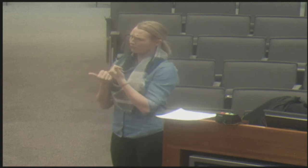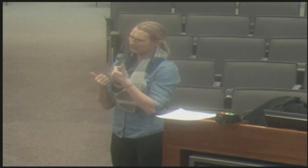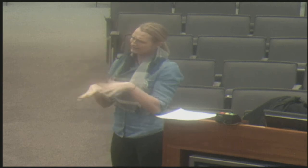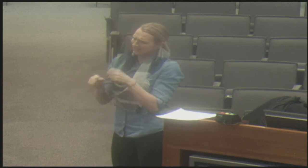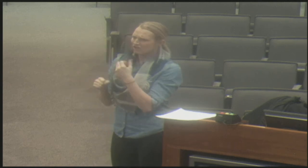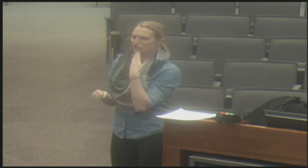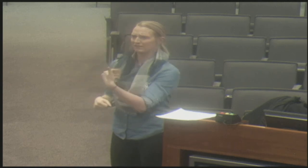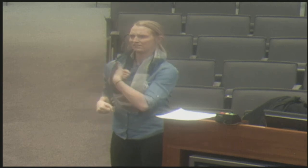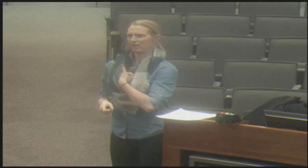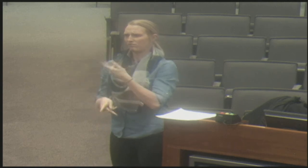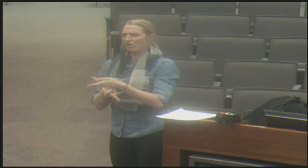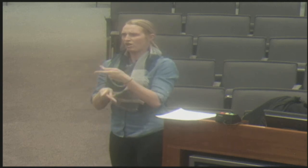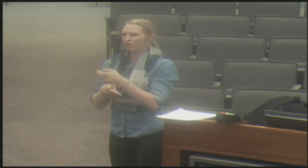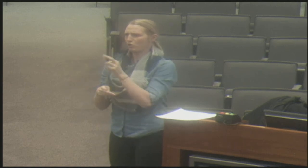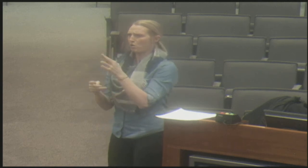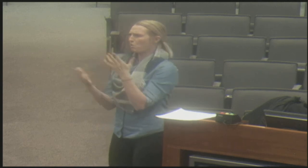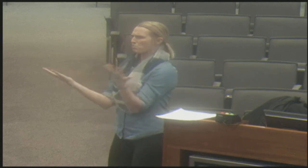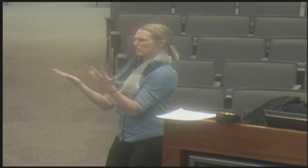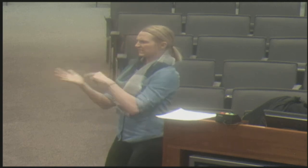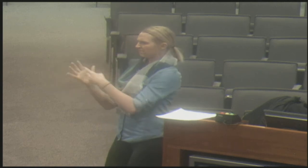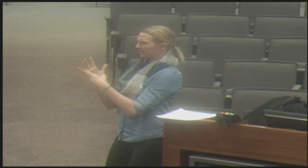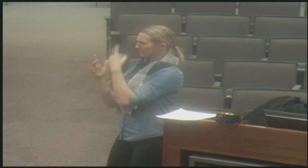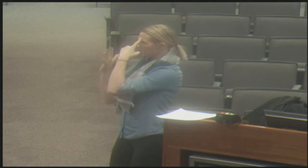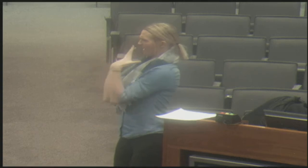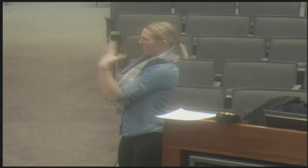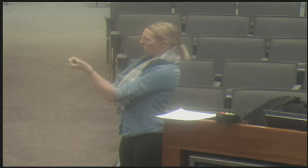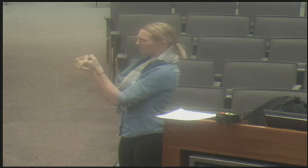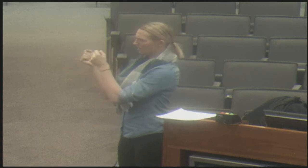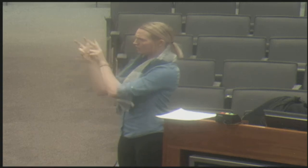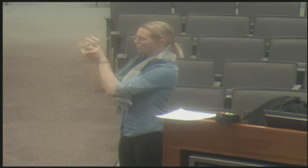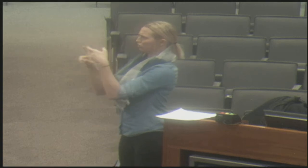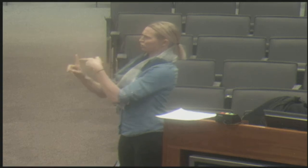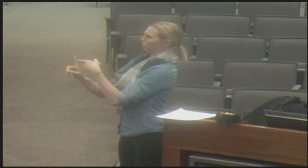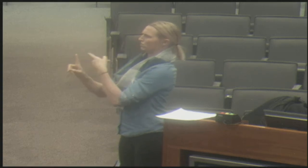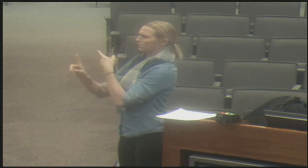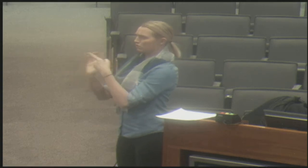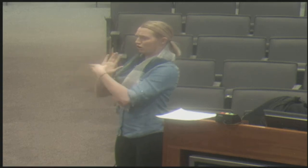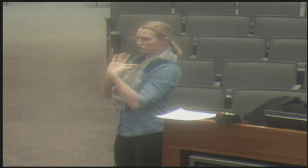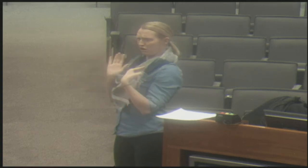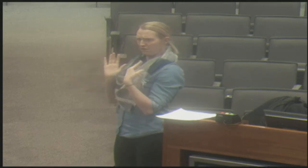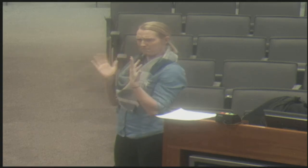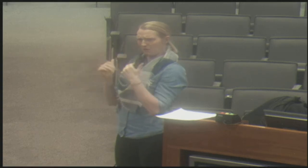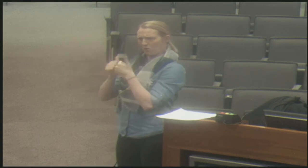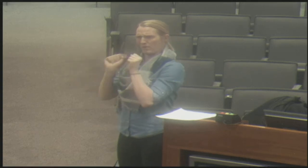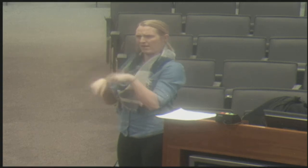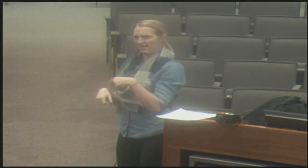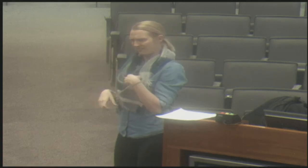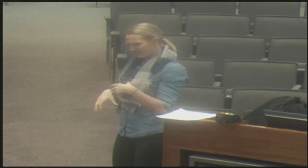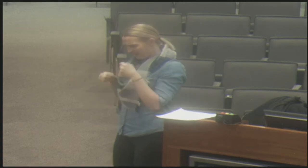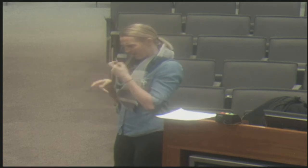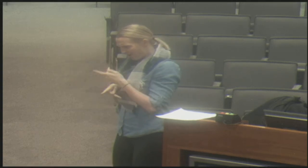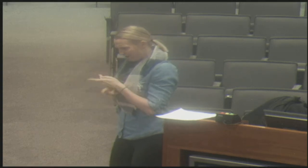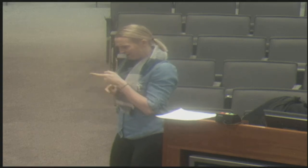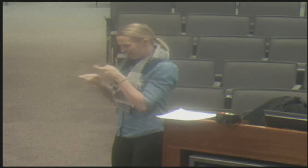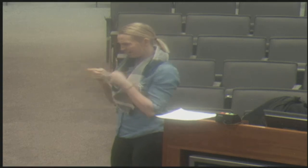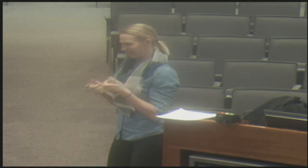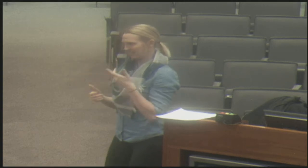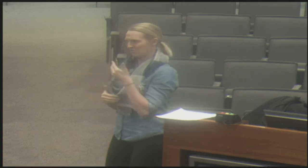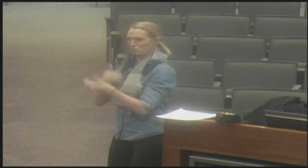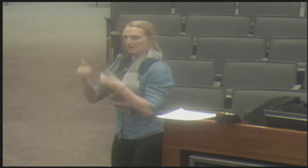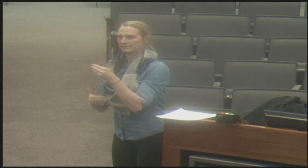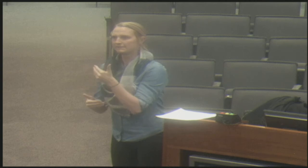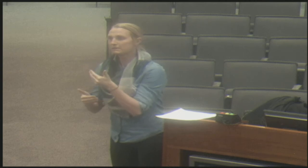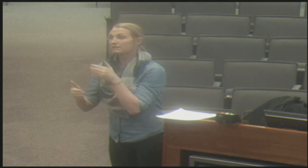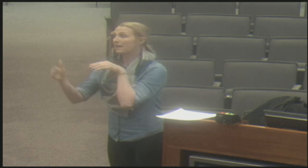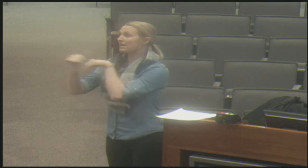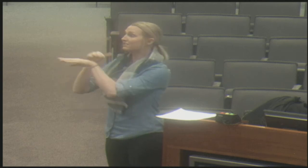general with deaf and hard of hearing individuals, teaching these individuals how to break down some of these communication barriers on